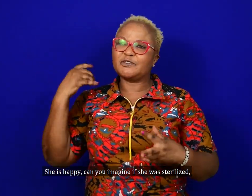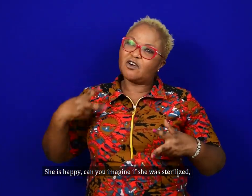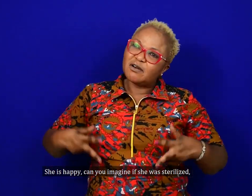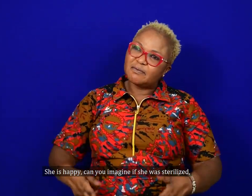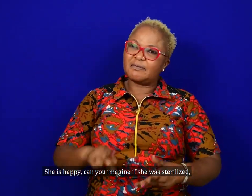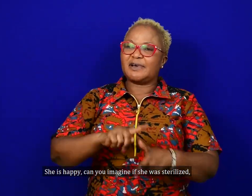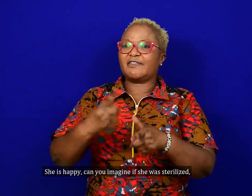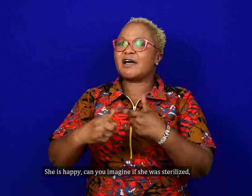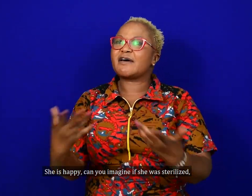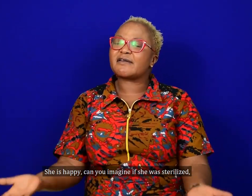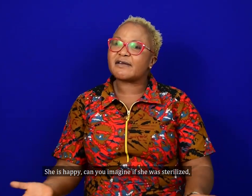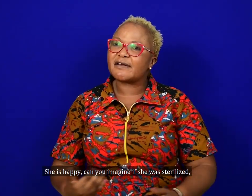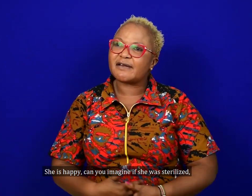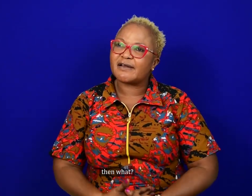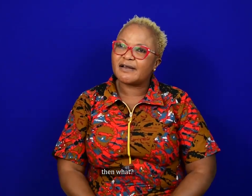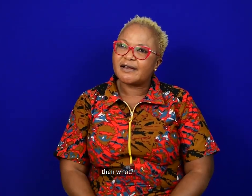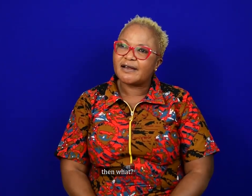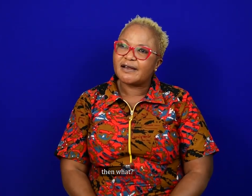Can you imagine if she was sterilized? Then what?